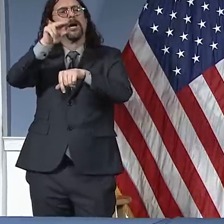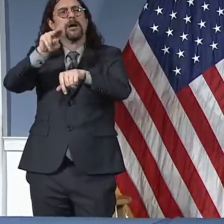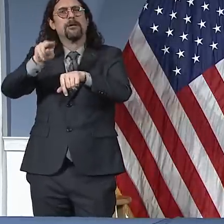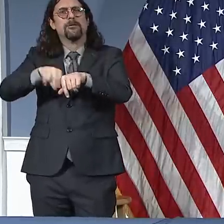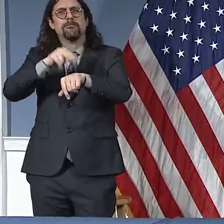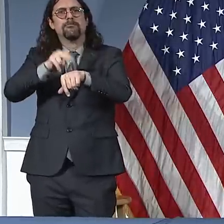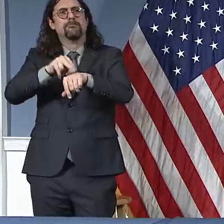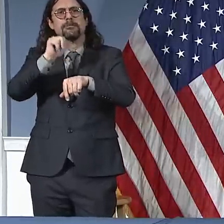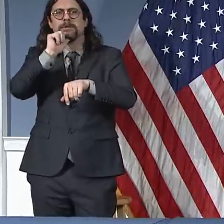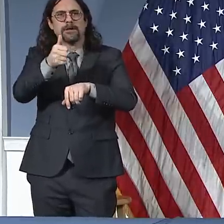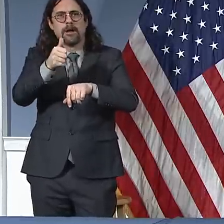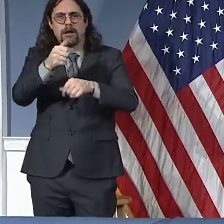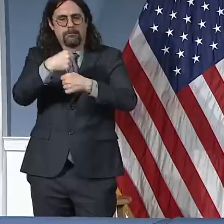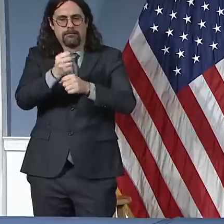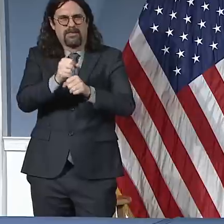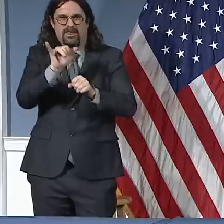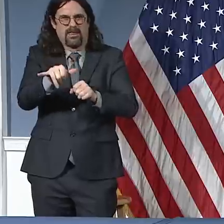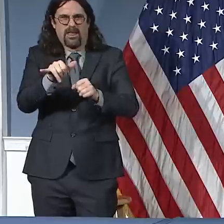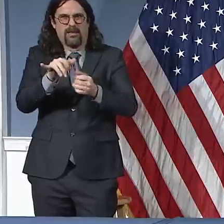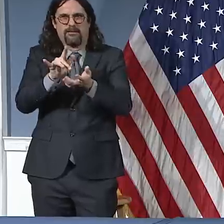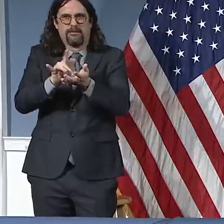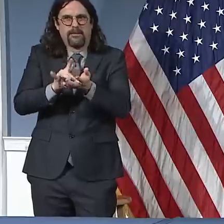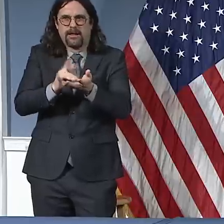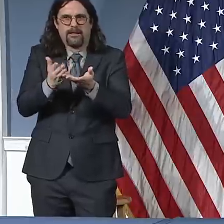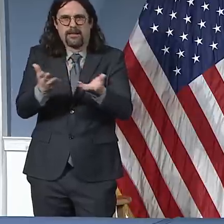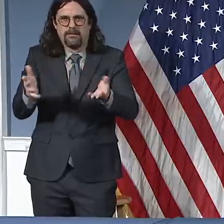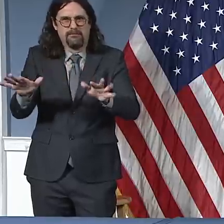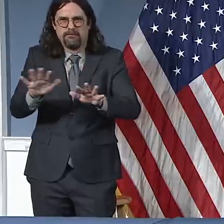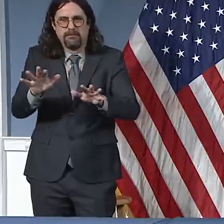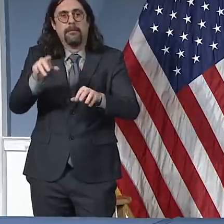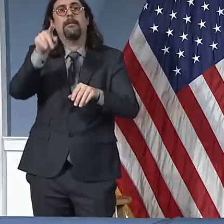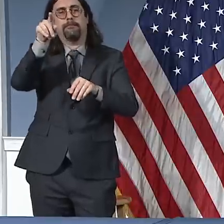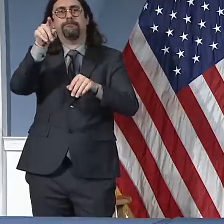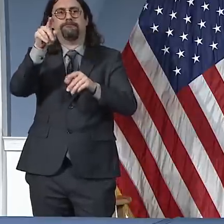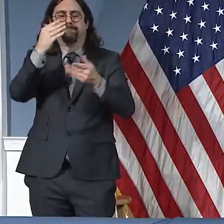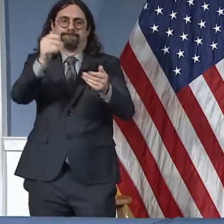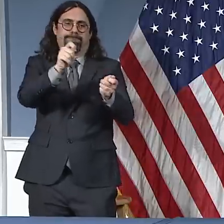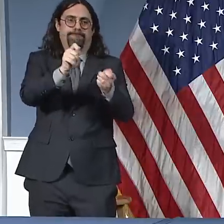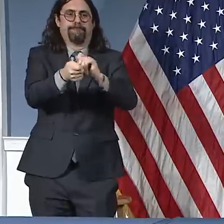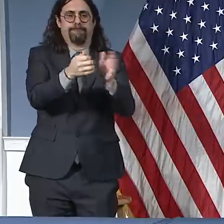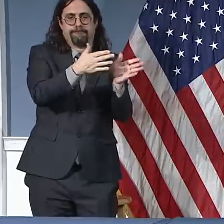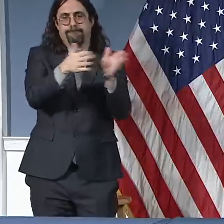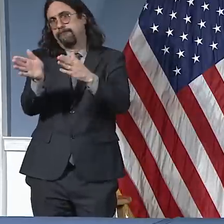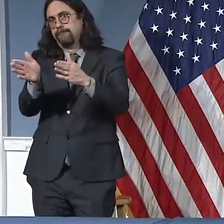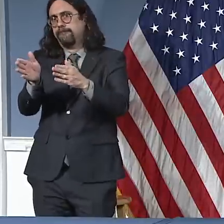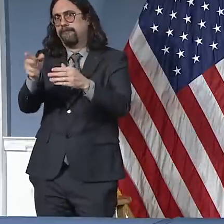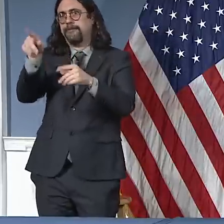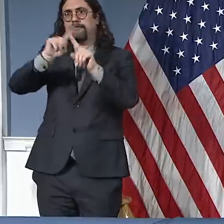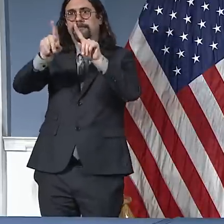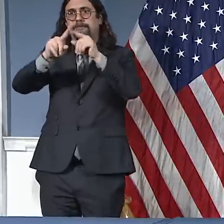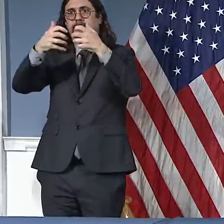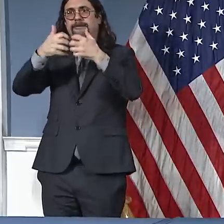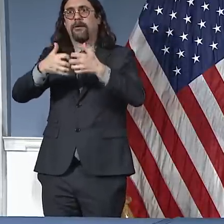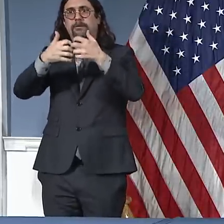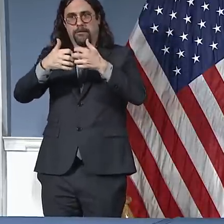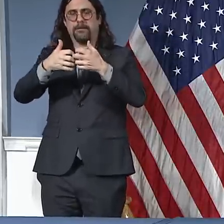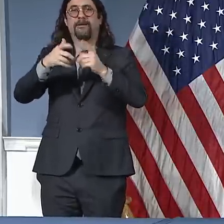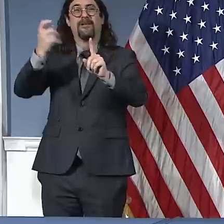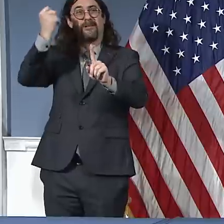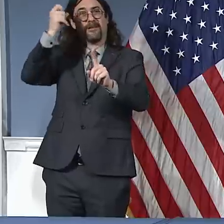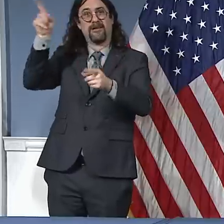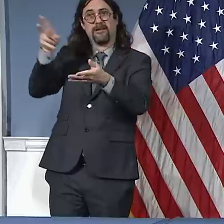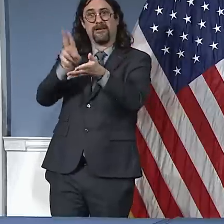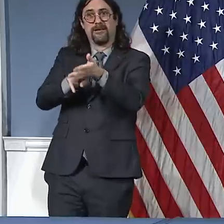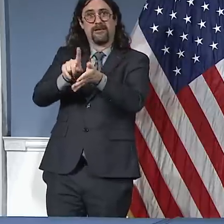to where the need is greatest. We are finally beginning to see the Defense Production Act being implemented. It will have to be used